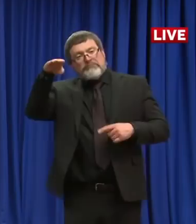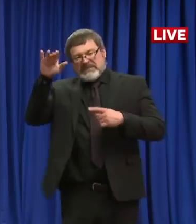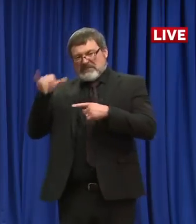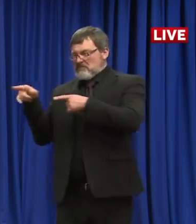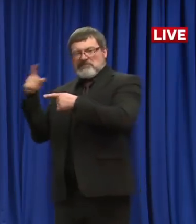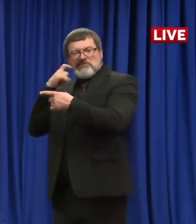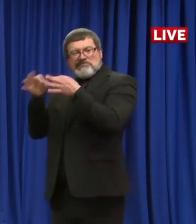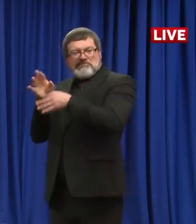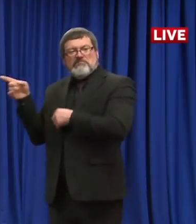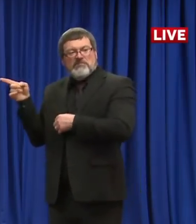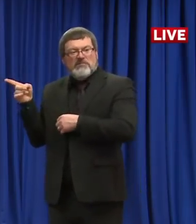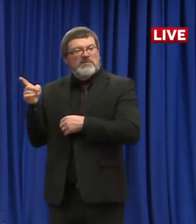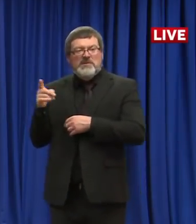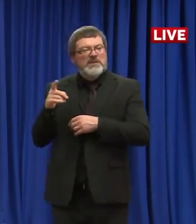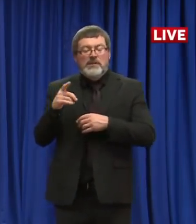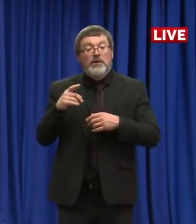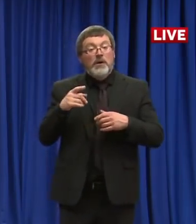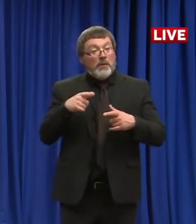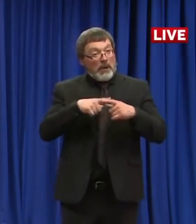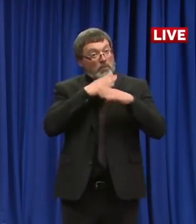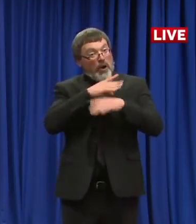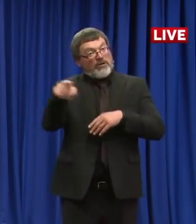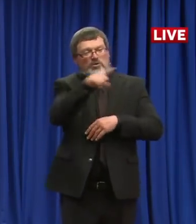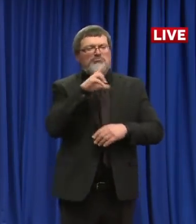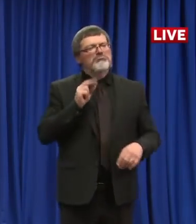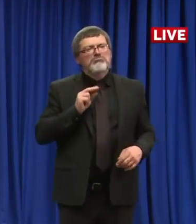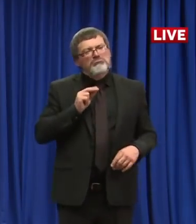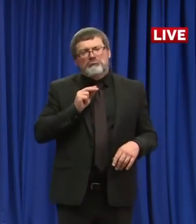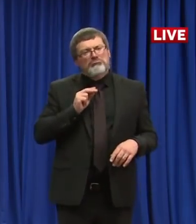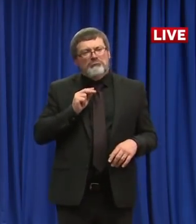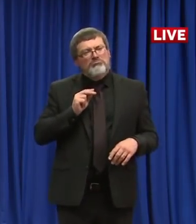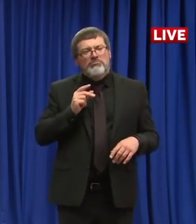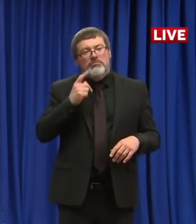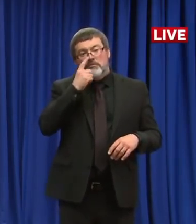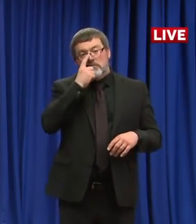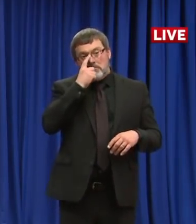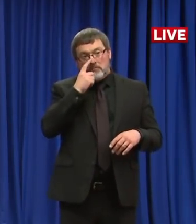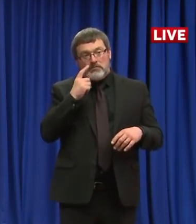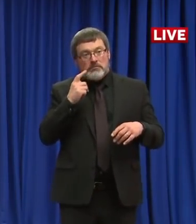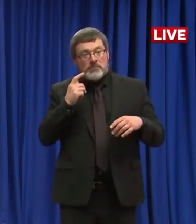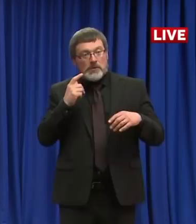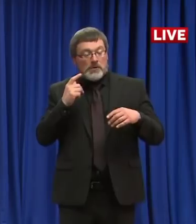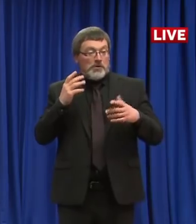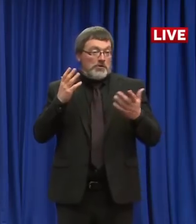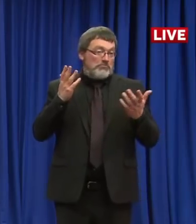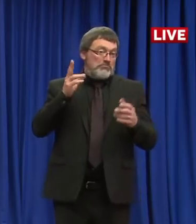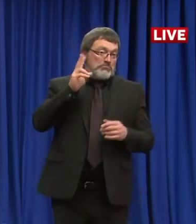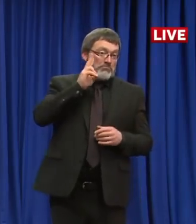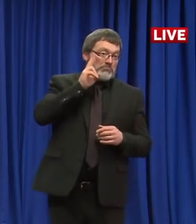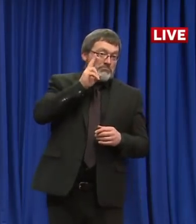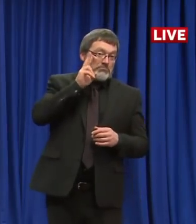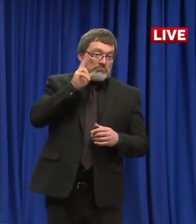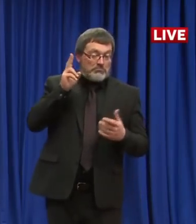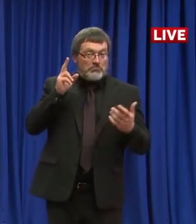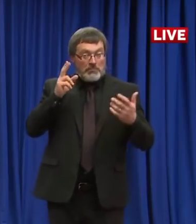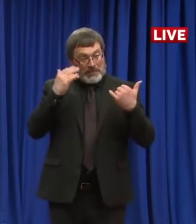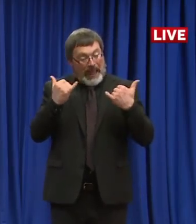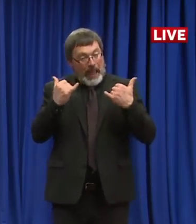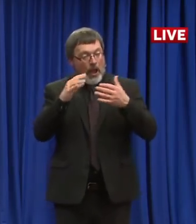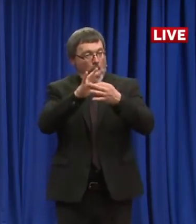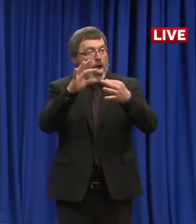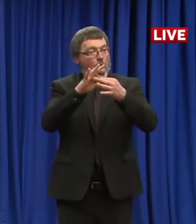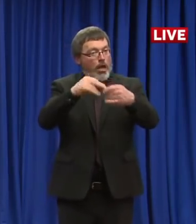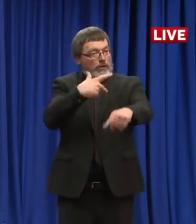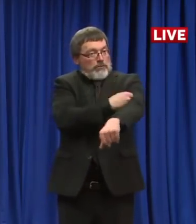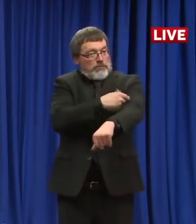the near future. It could come as early as next spring or next summer. We hear rumors like that, but we really don't know. There's no right now where there's no available